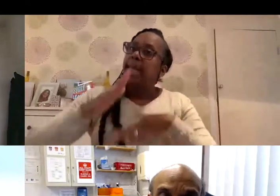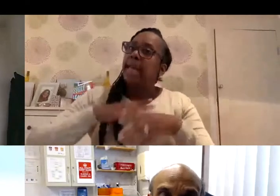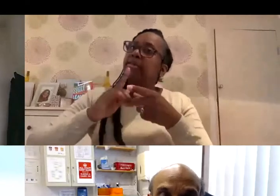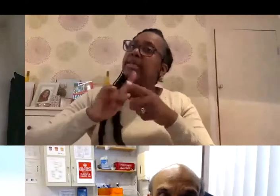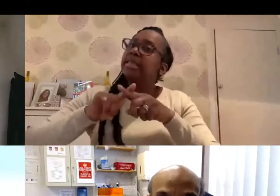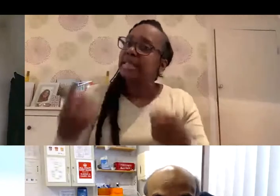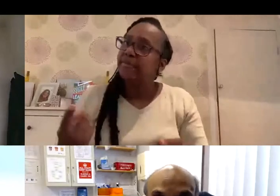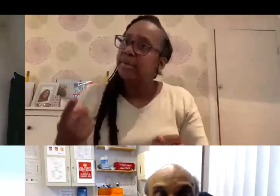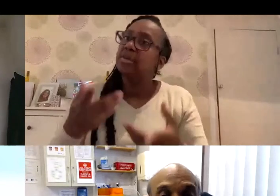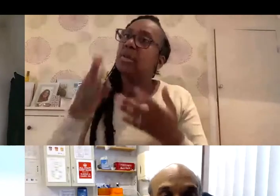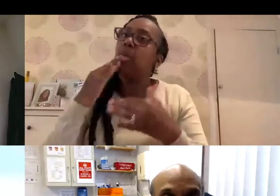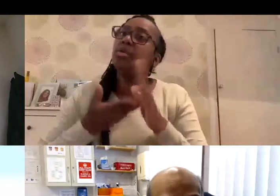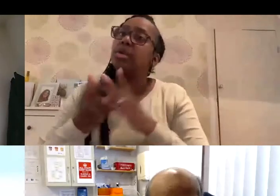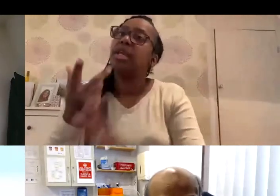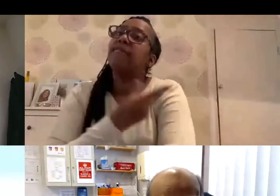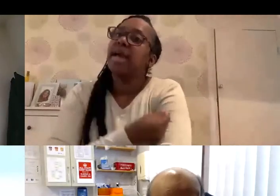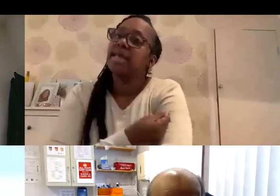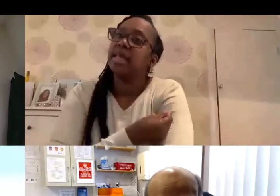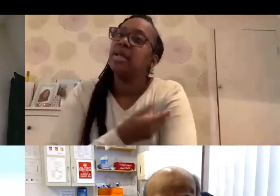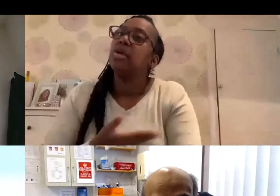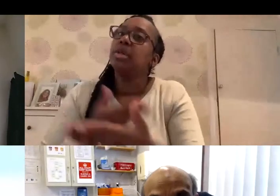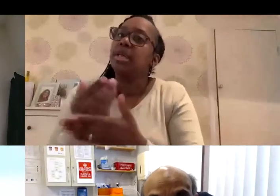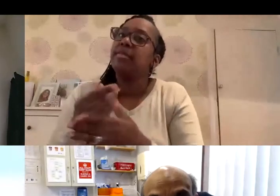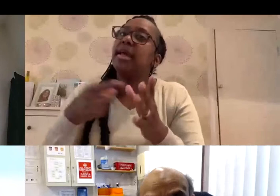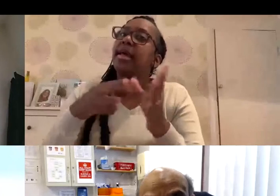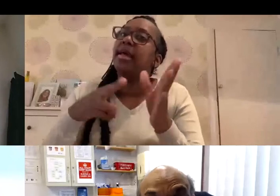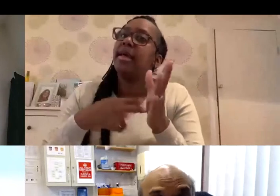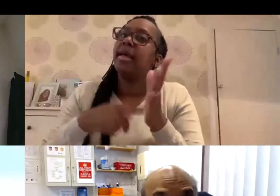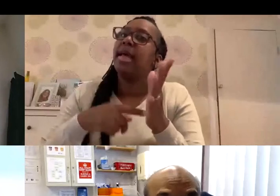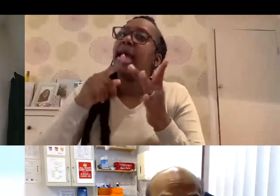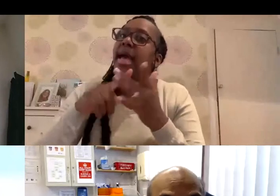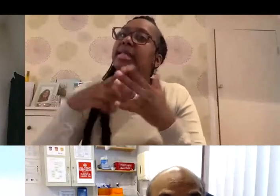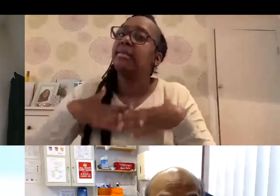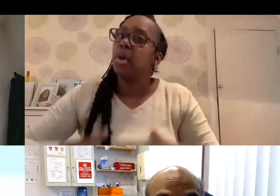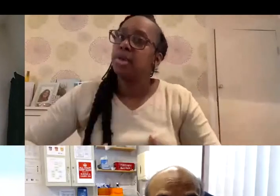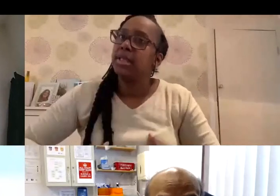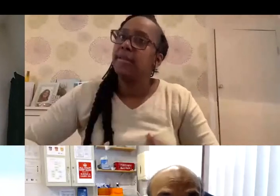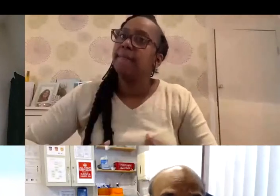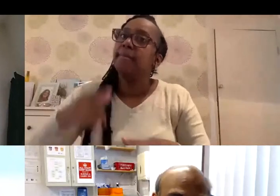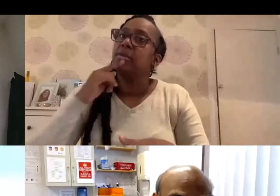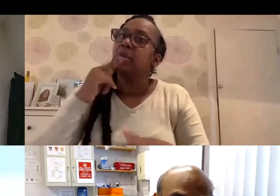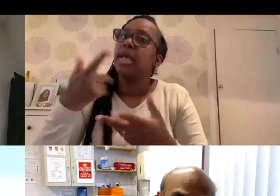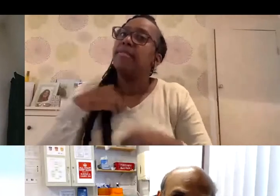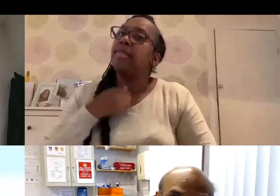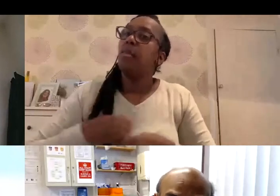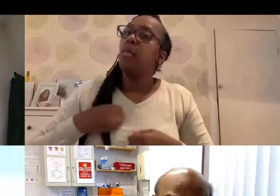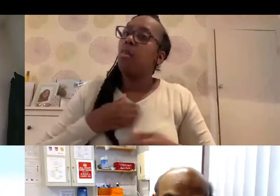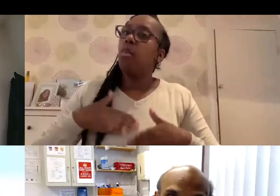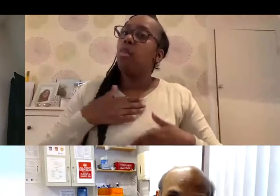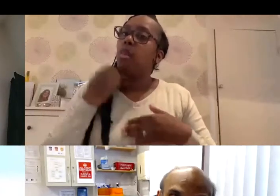So when we give a vaccine, we are provoking an antibody response from the body to start getting the soldiers warmed up, ready for the fight.